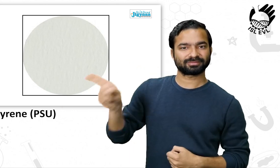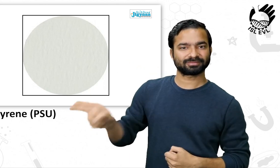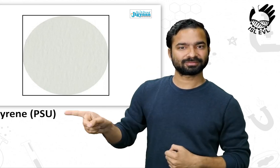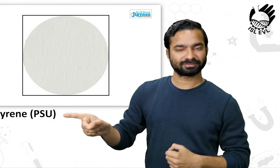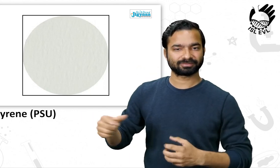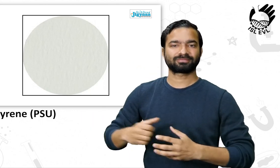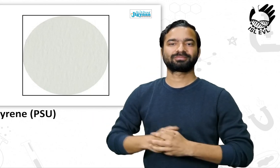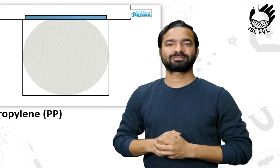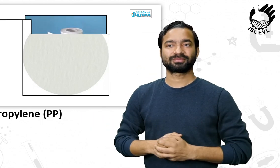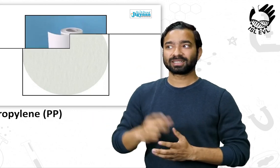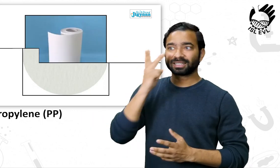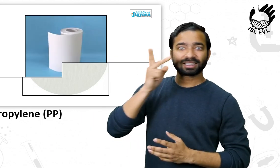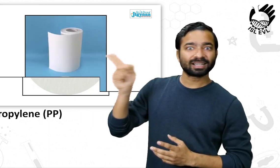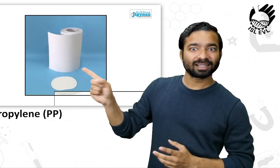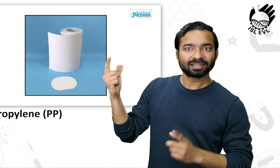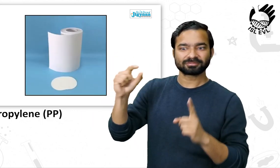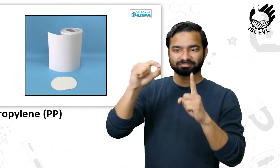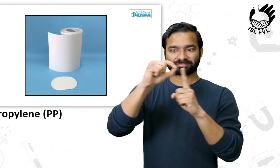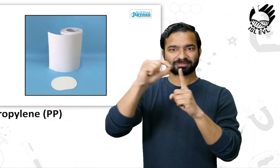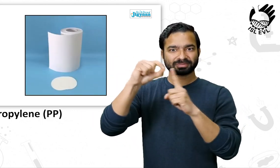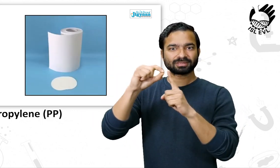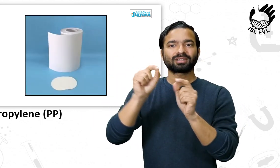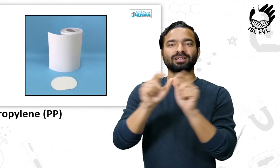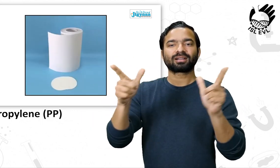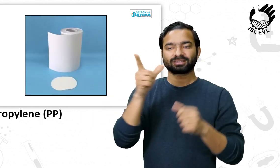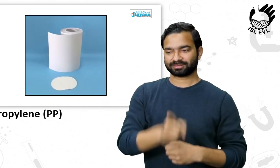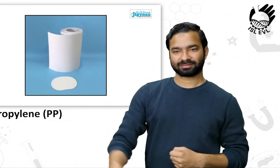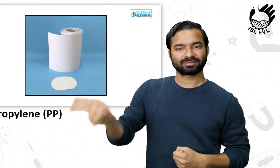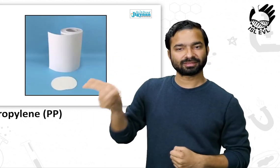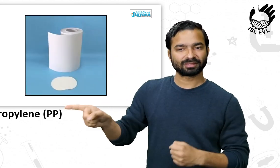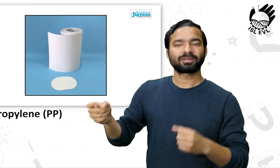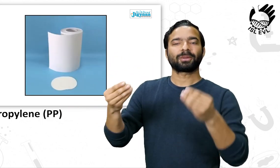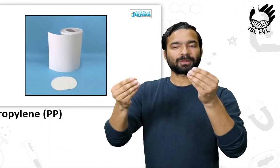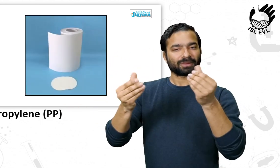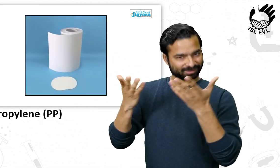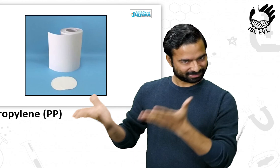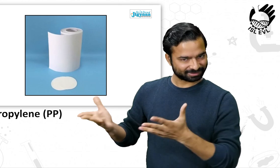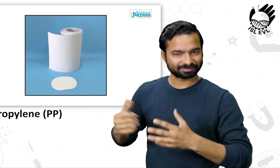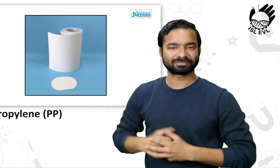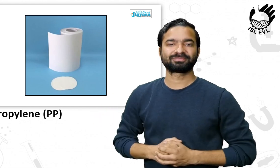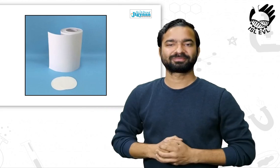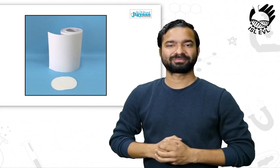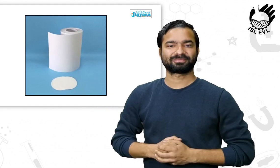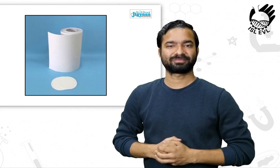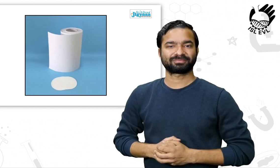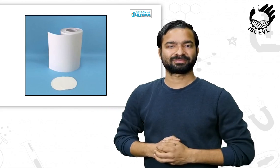PSU, and polypropylene, PP.